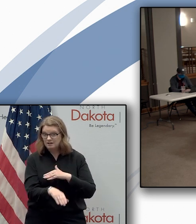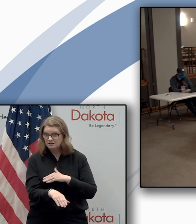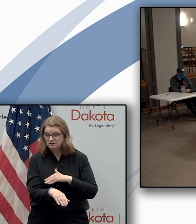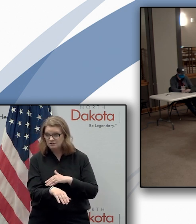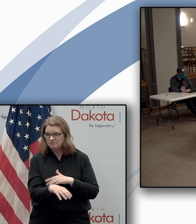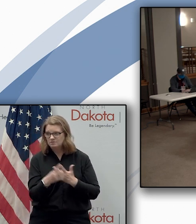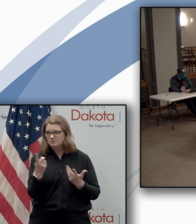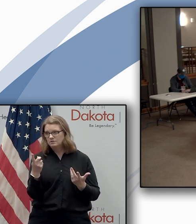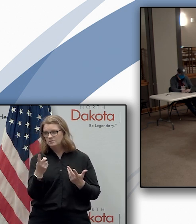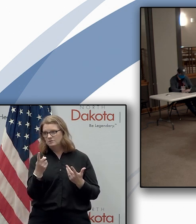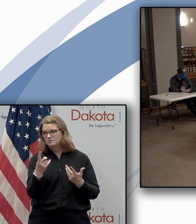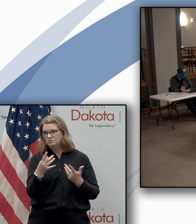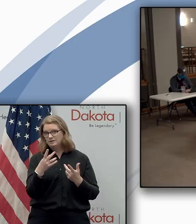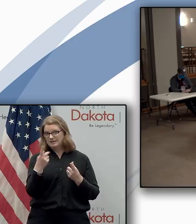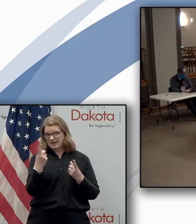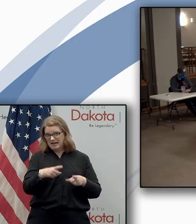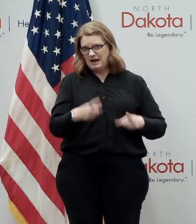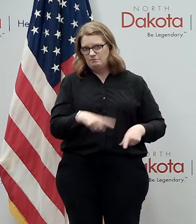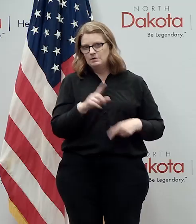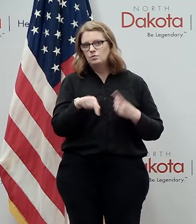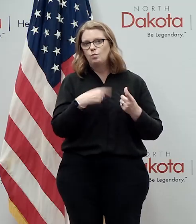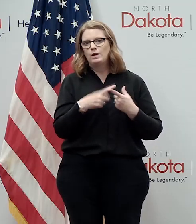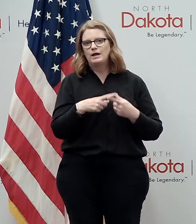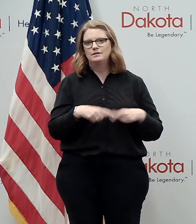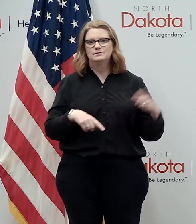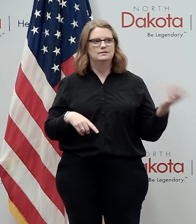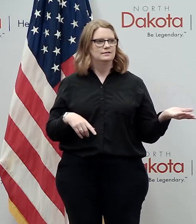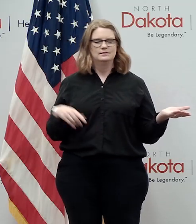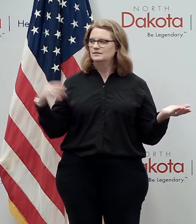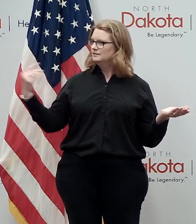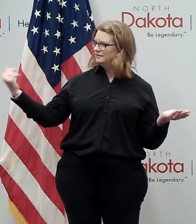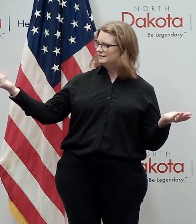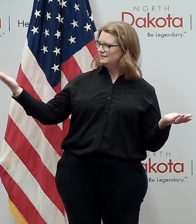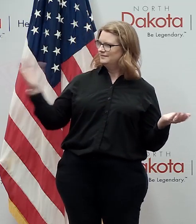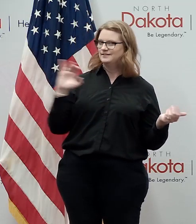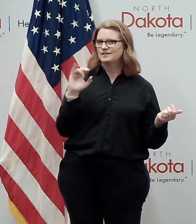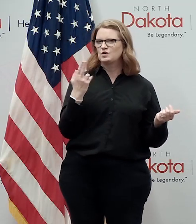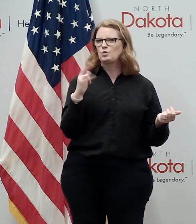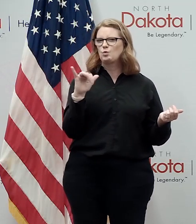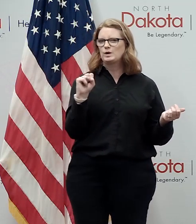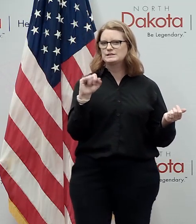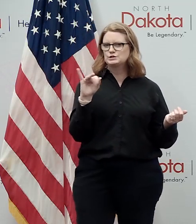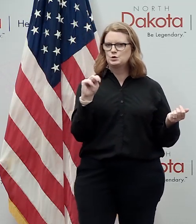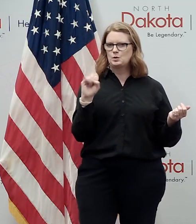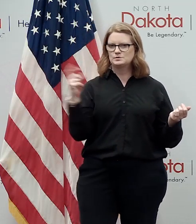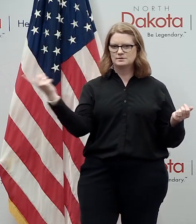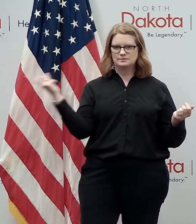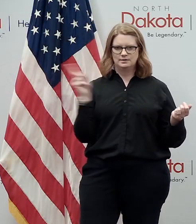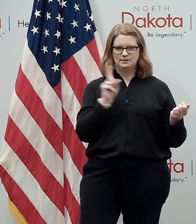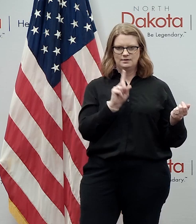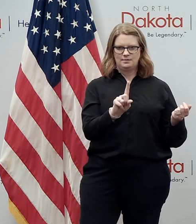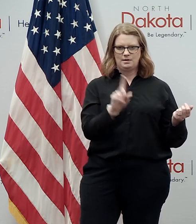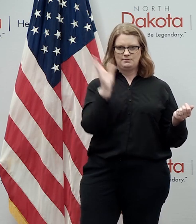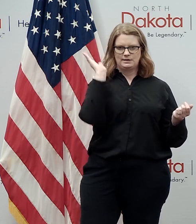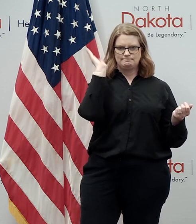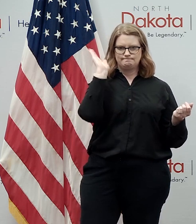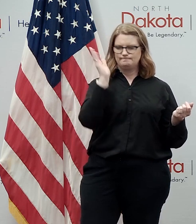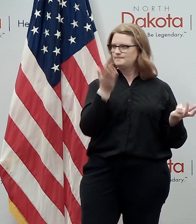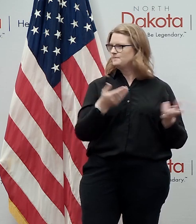when do you anticipate seeing that happen? I got Chris Jones here, who's going to come on up and, uh, take that question.